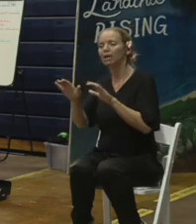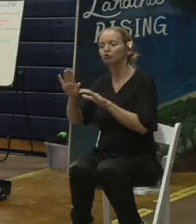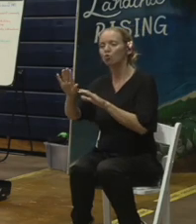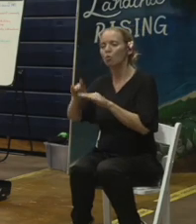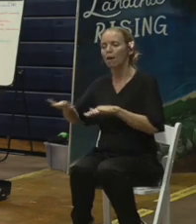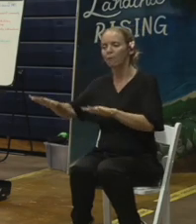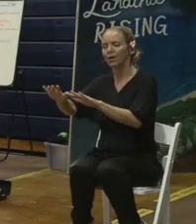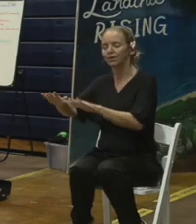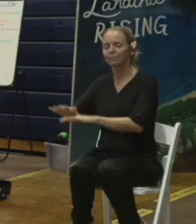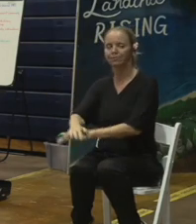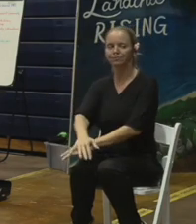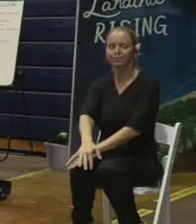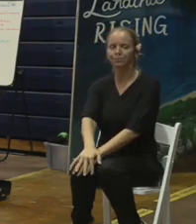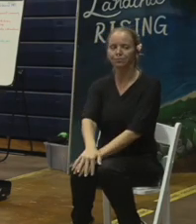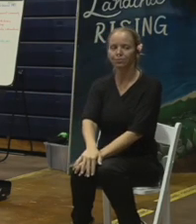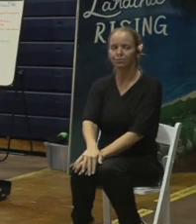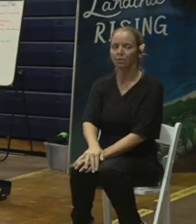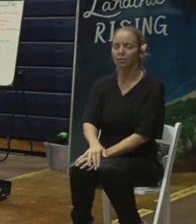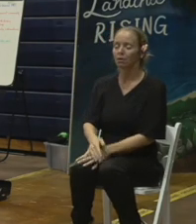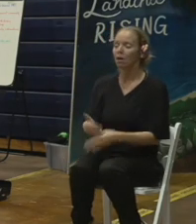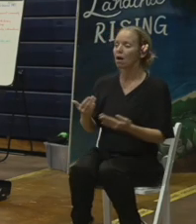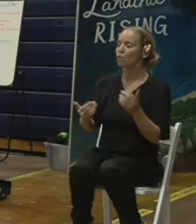Thank you. This question is for FEMA.